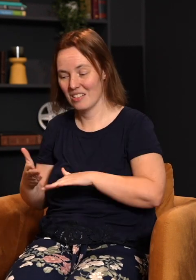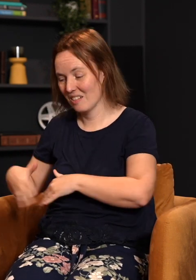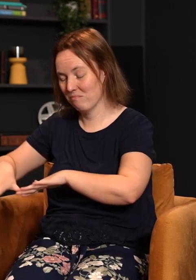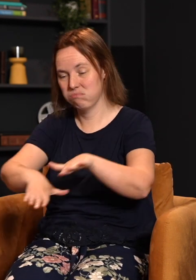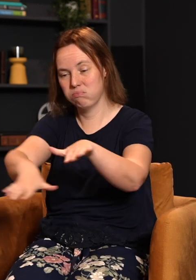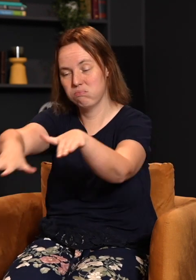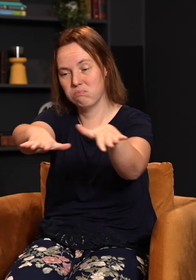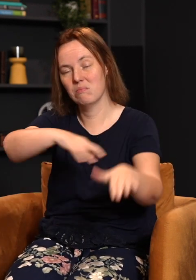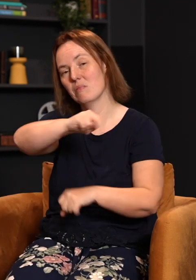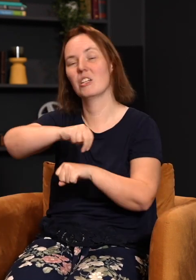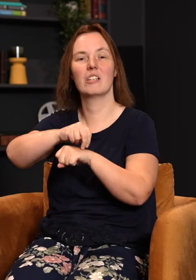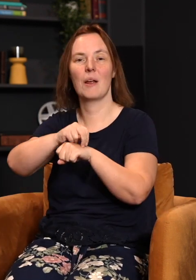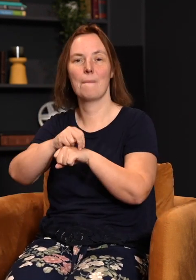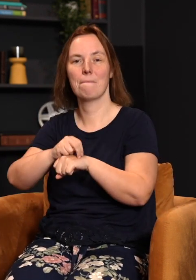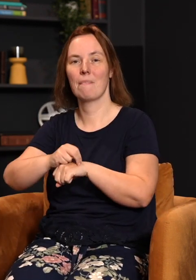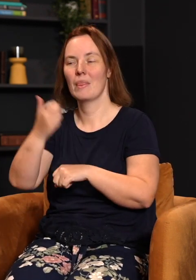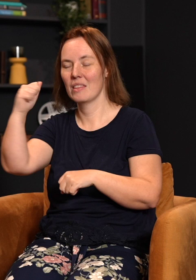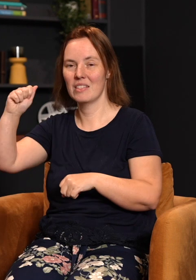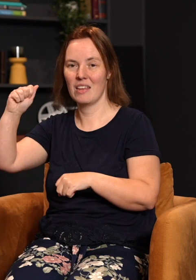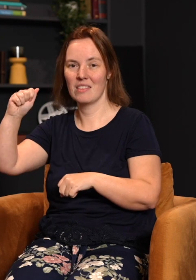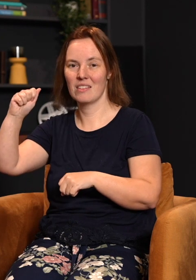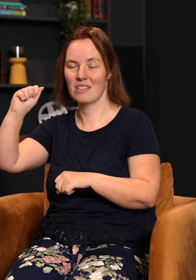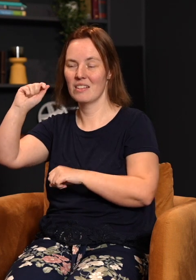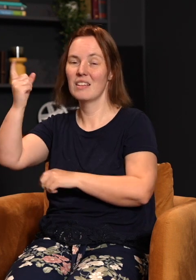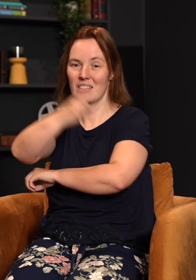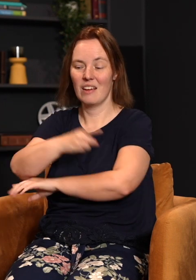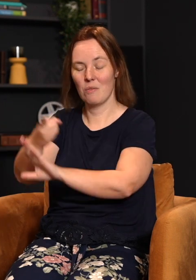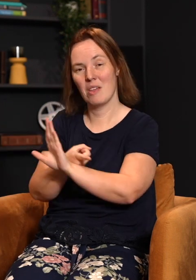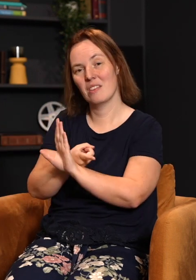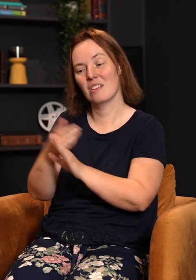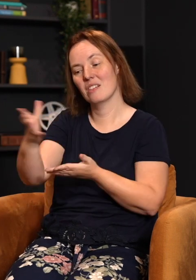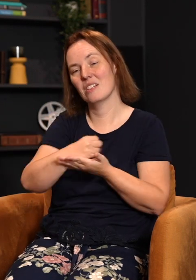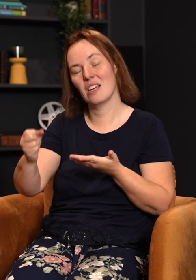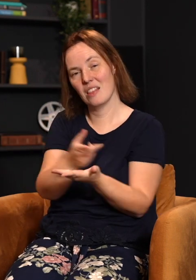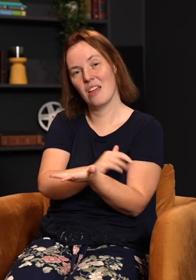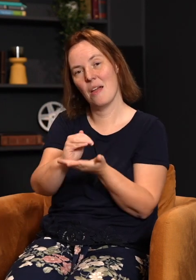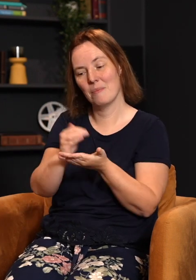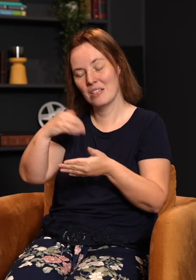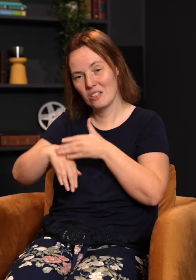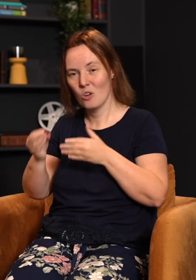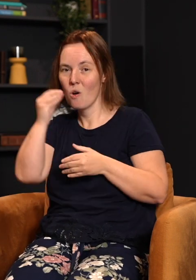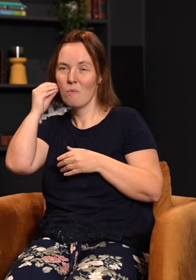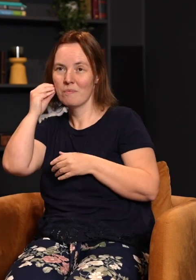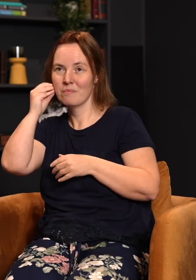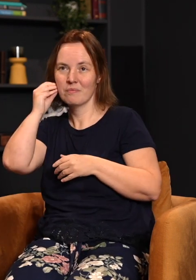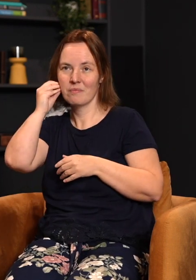He said, death is going to move through your nation. He said, on the 10th day of the month, I want you to take a lamb. If you will take a lamb into your home,